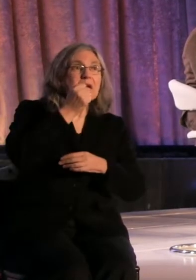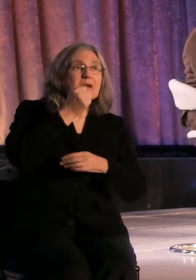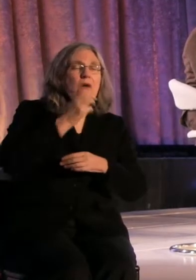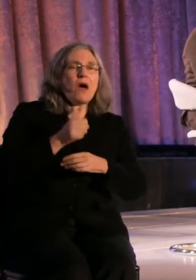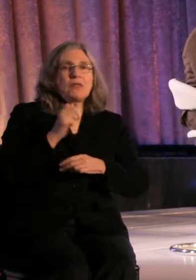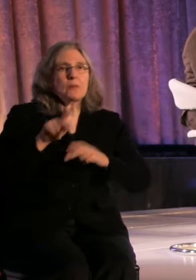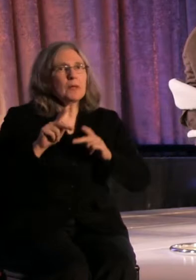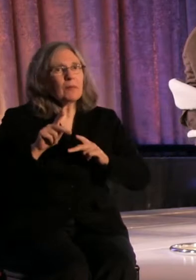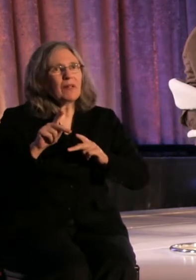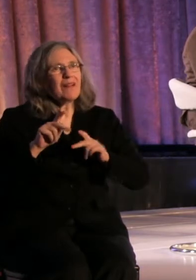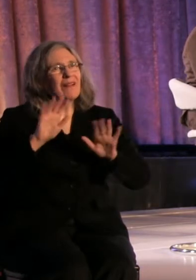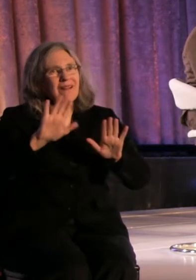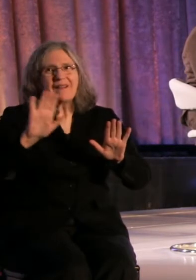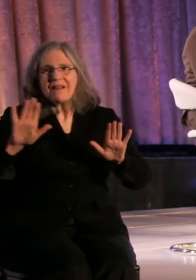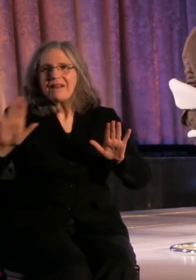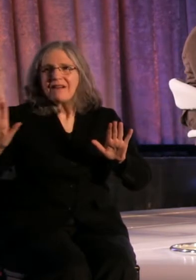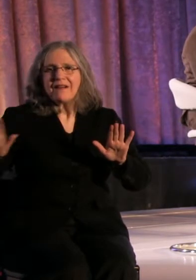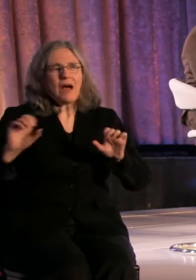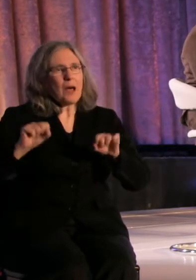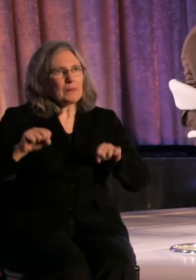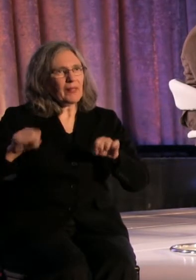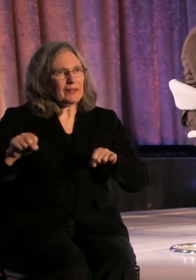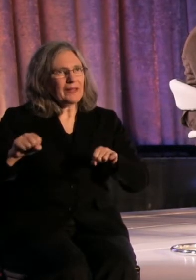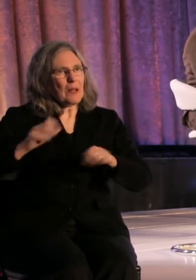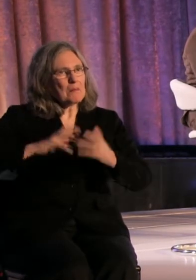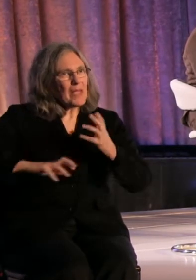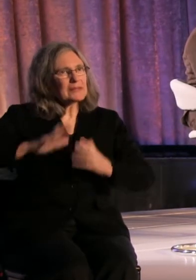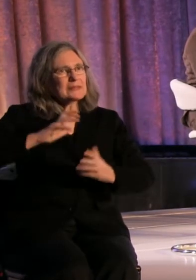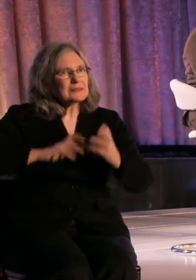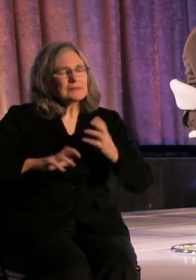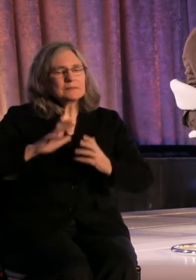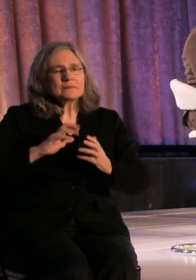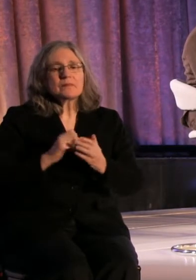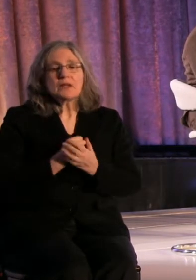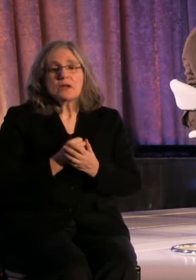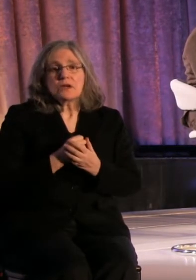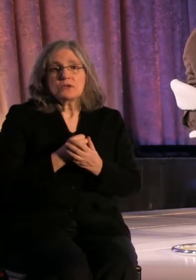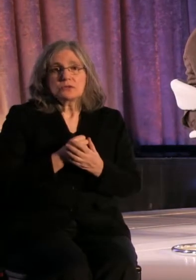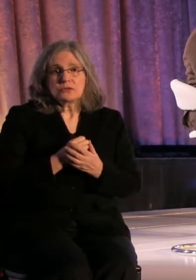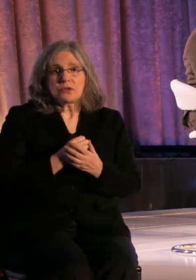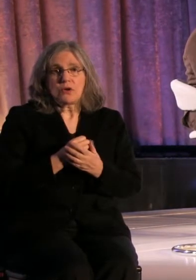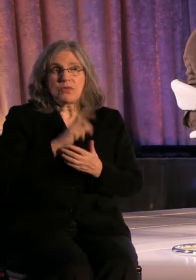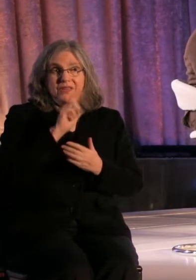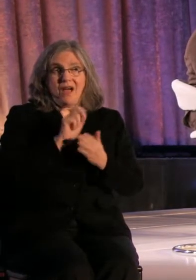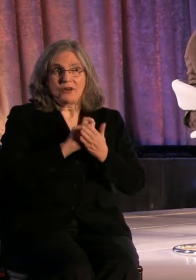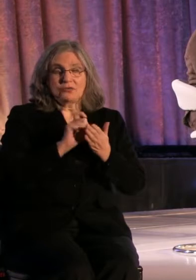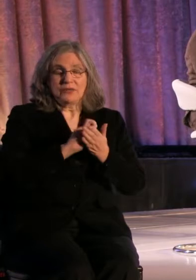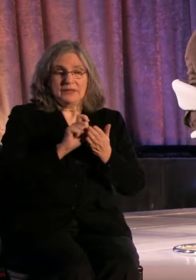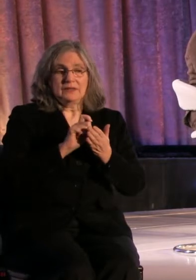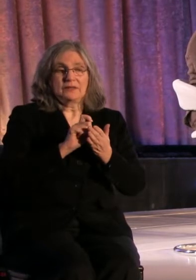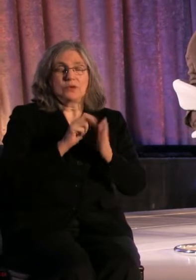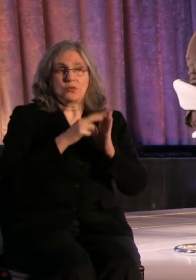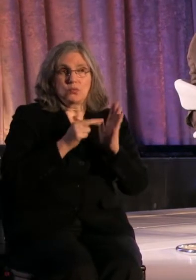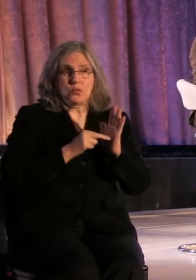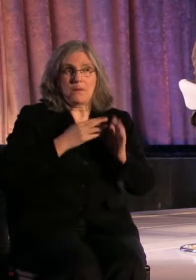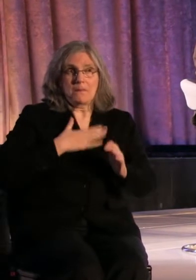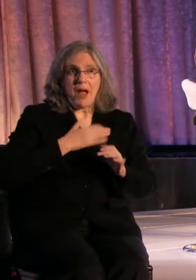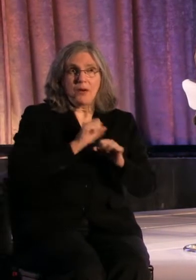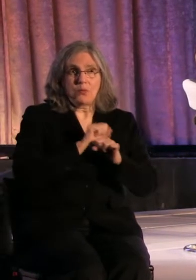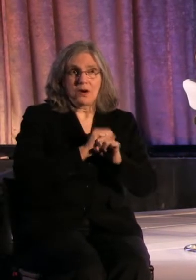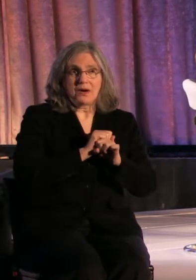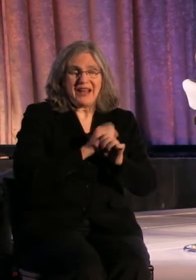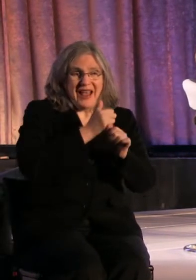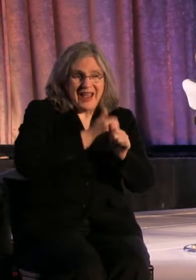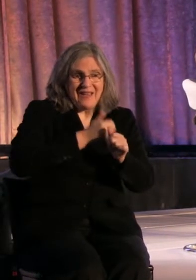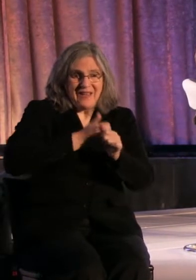So, maybe the unwritten rule that I have done, or I've appropriated with my work, is that every